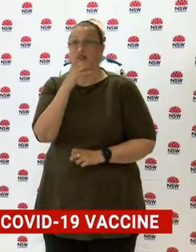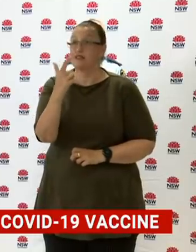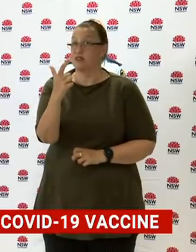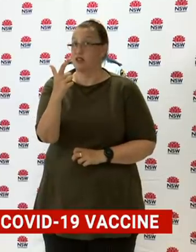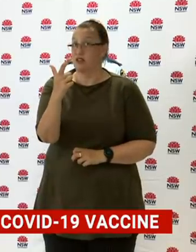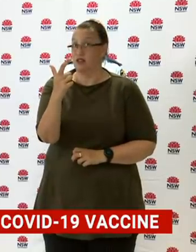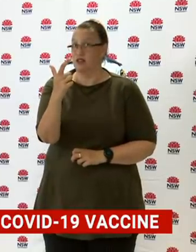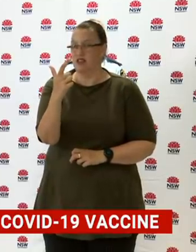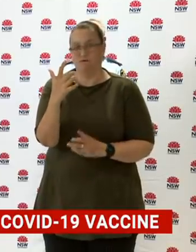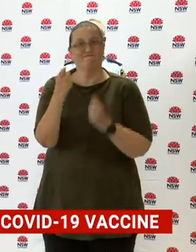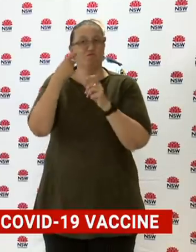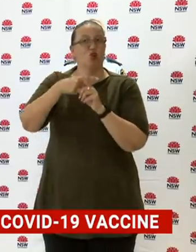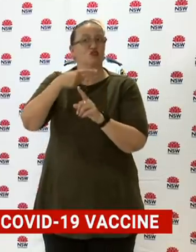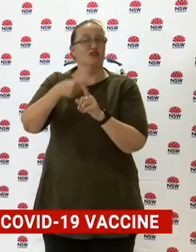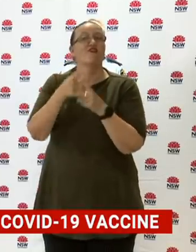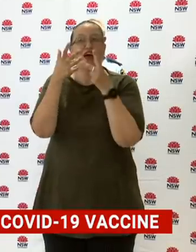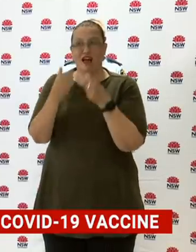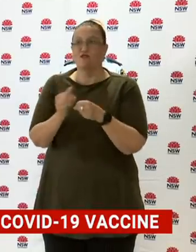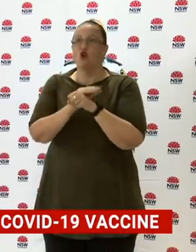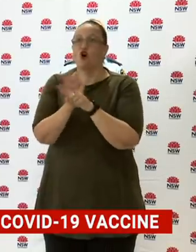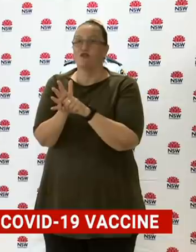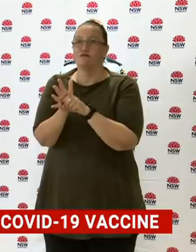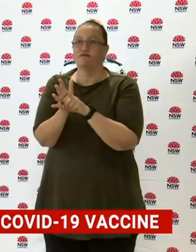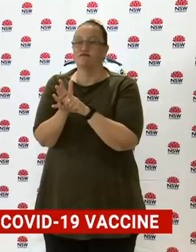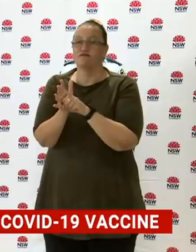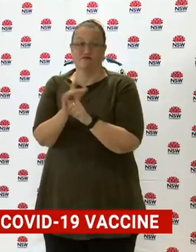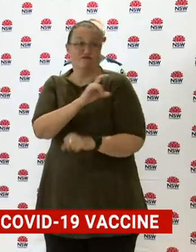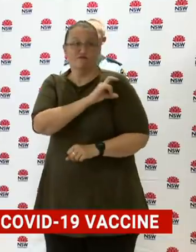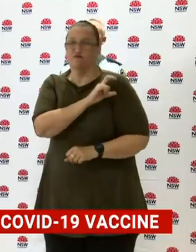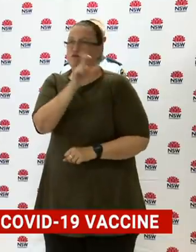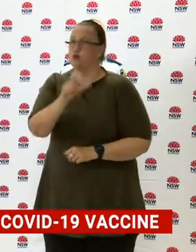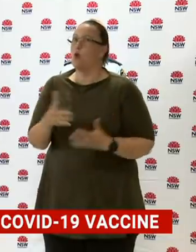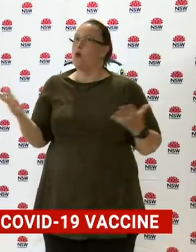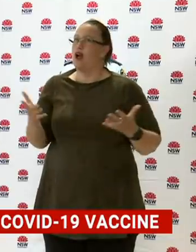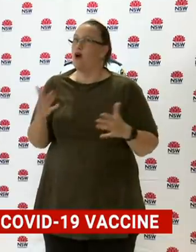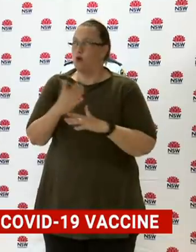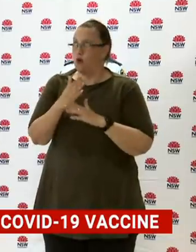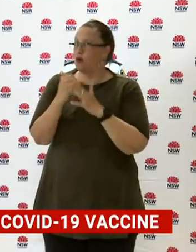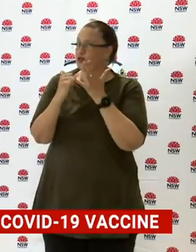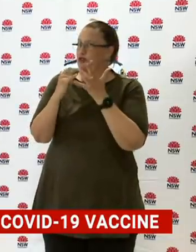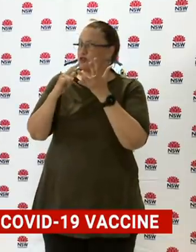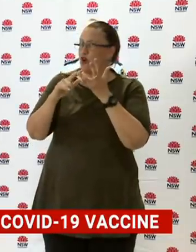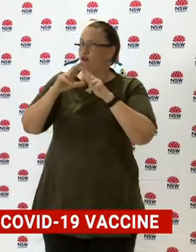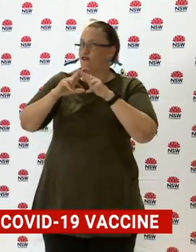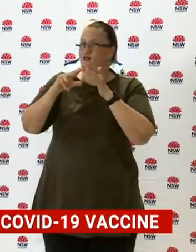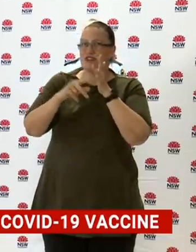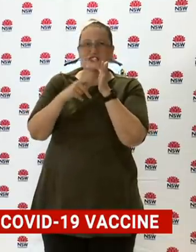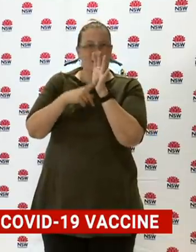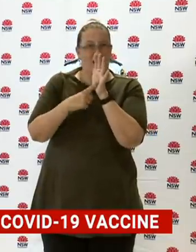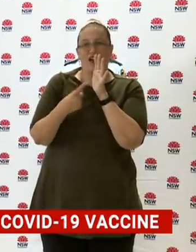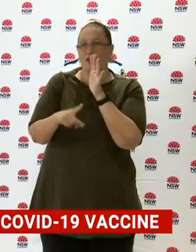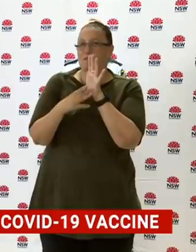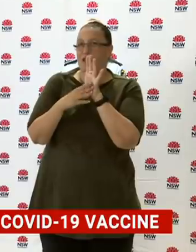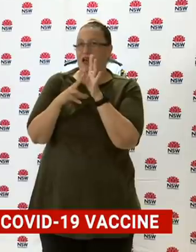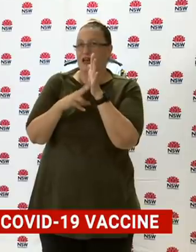a number of hotels. The two of interest are the Sofitel Wentworth and the Mantra Hotel